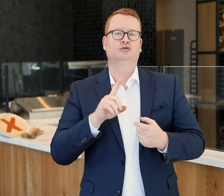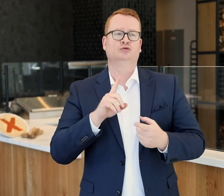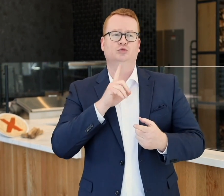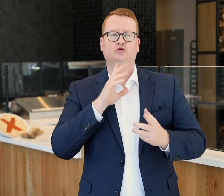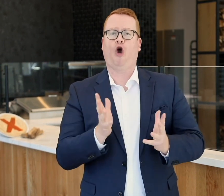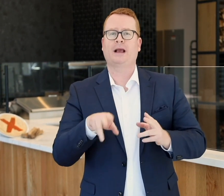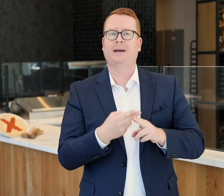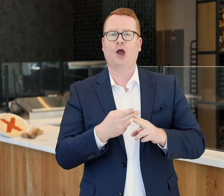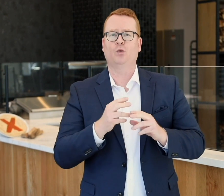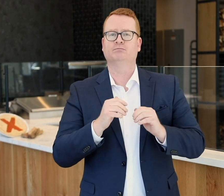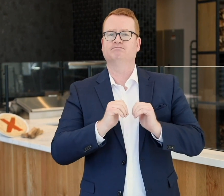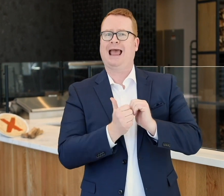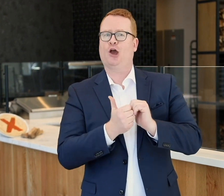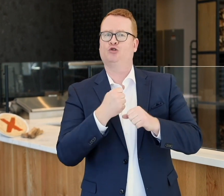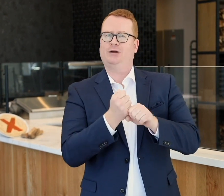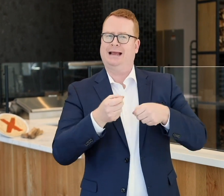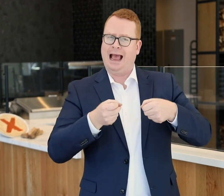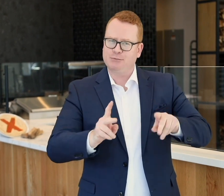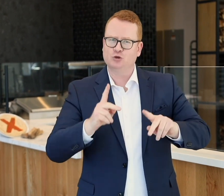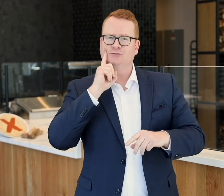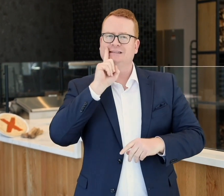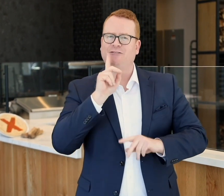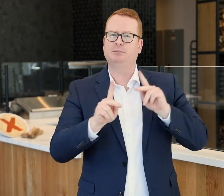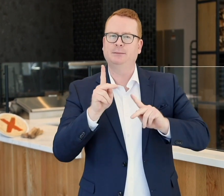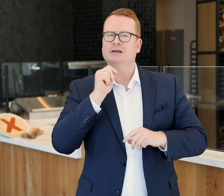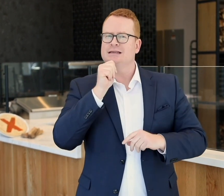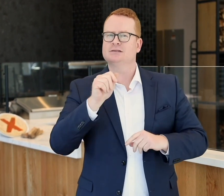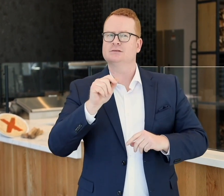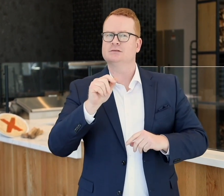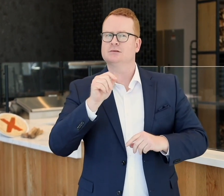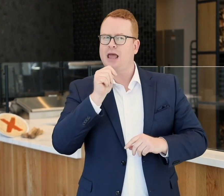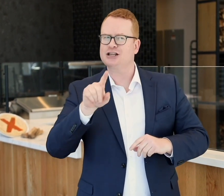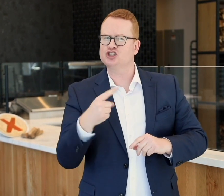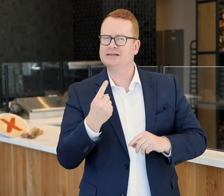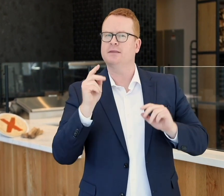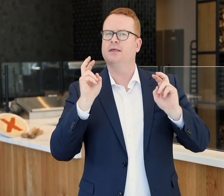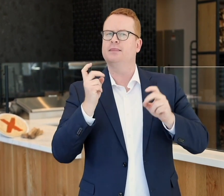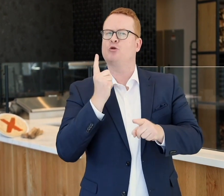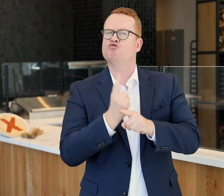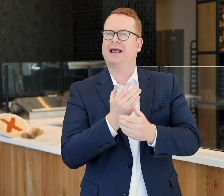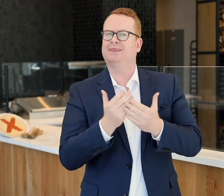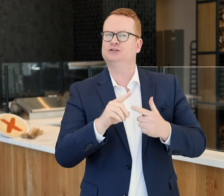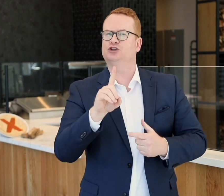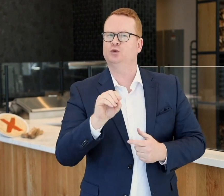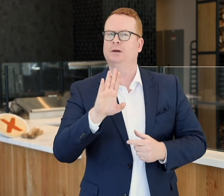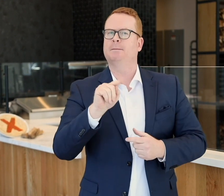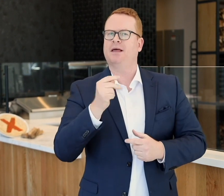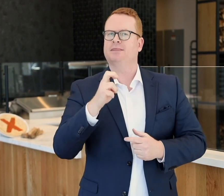Today, I'm here to talk about how creating opportunities for Deaf people is not just the right thing to do, but